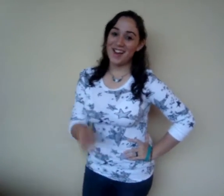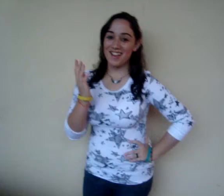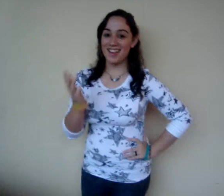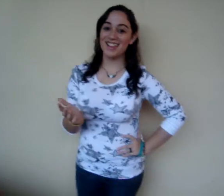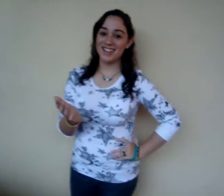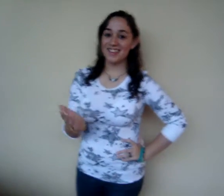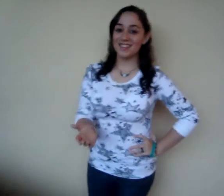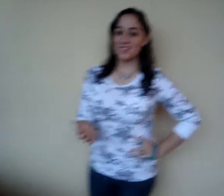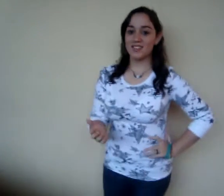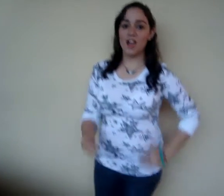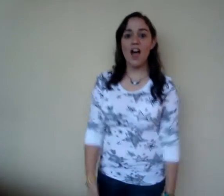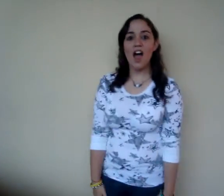Okay, you know what? You're fired. Oh!